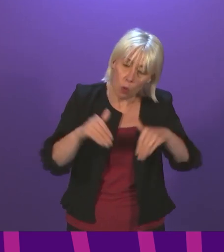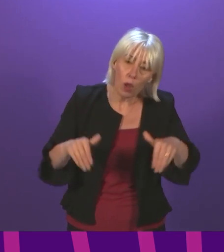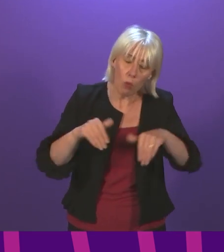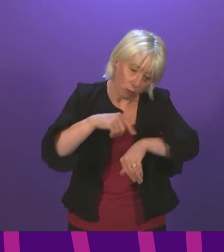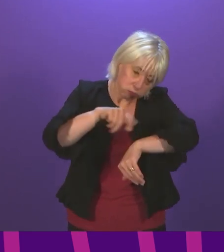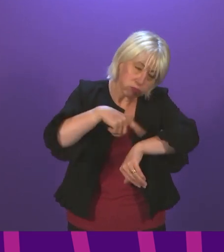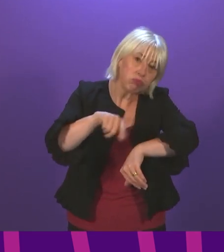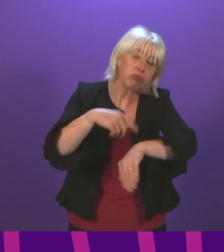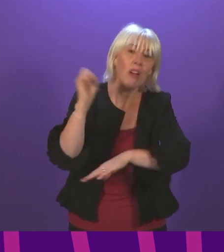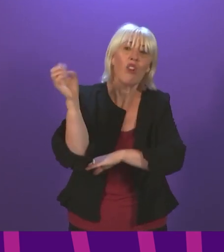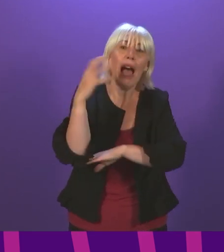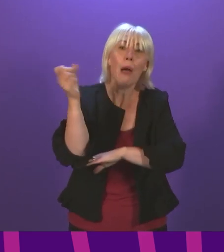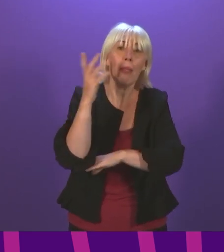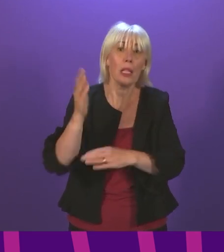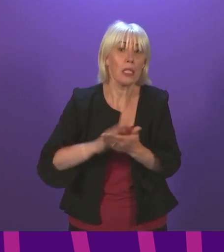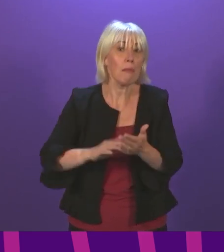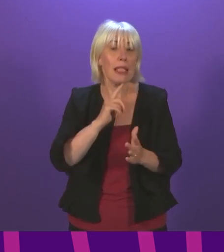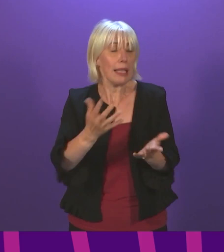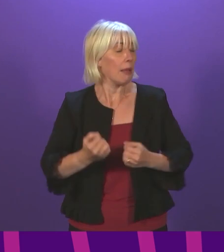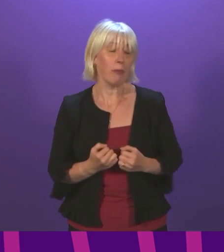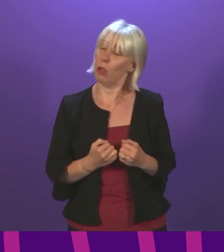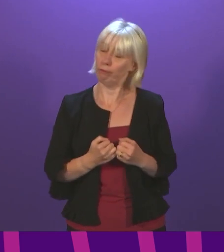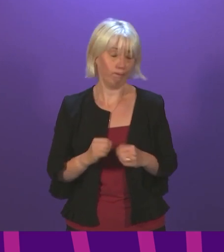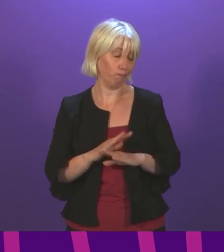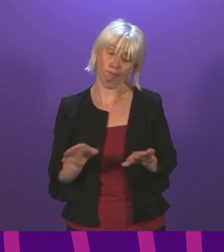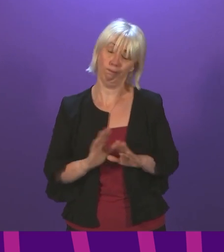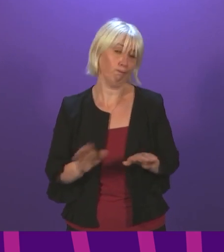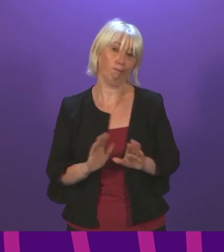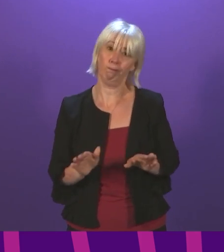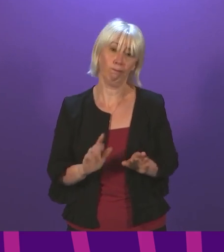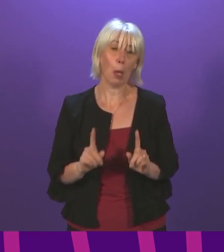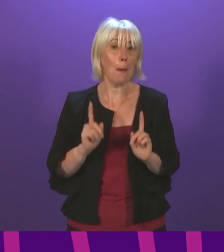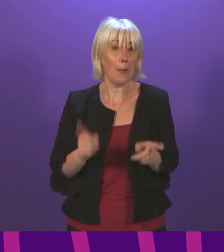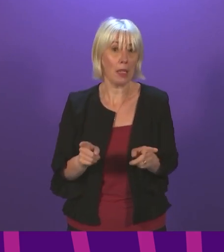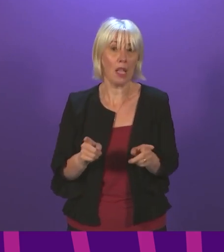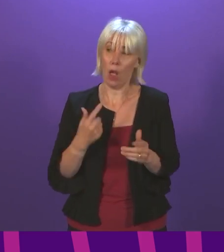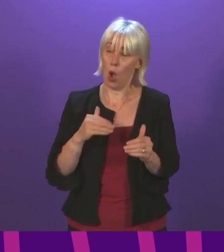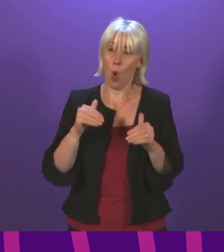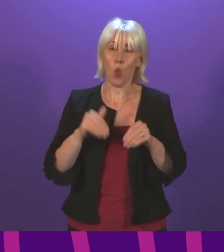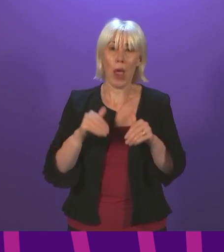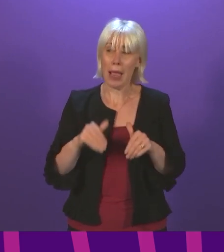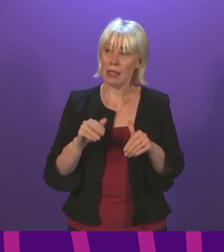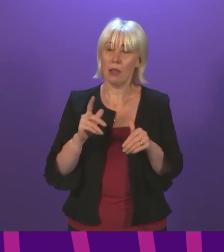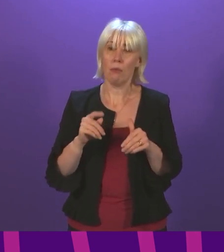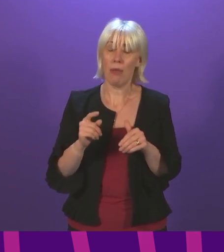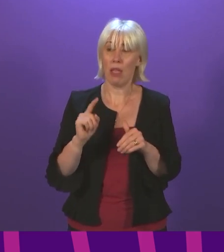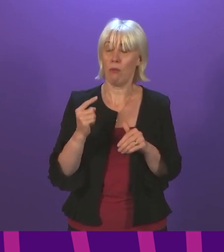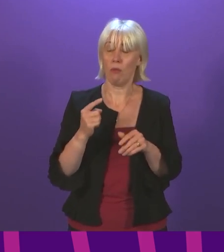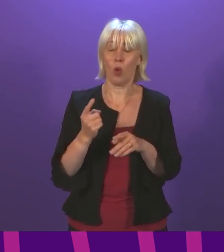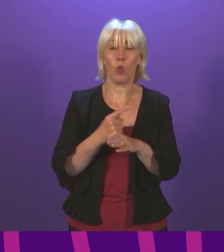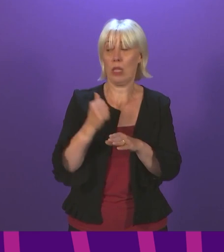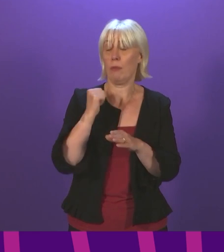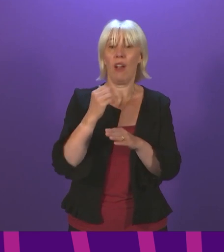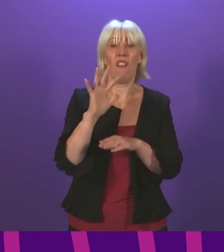ambulance, that that situation is in any way acceptable. But if we look at the week, for example, up to the 5th of